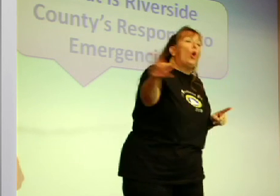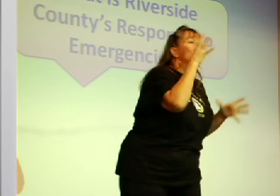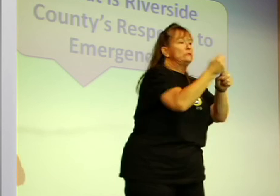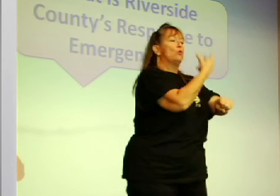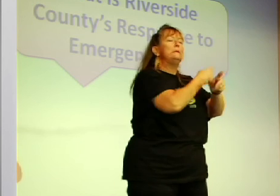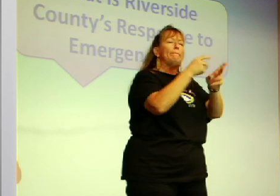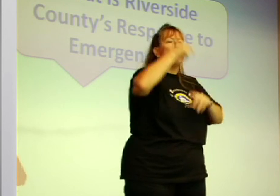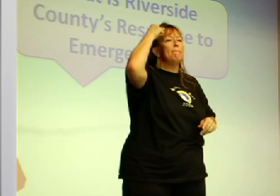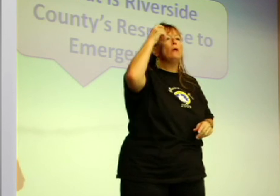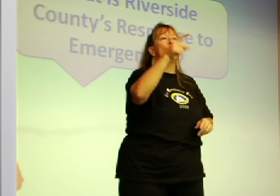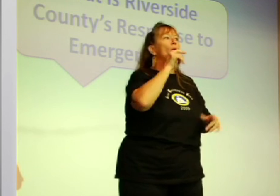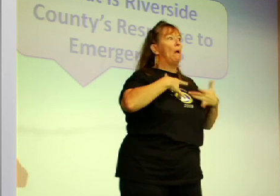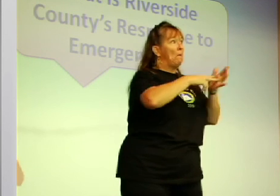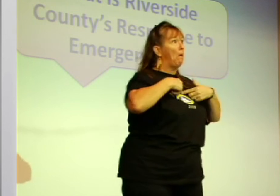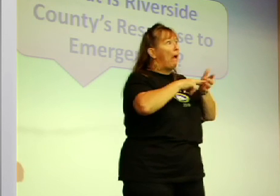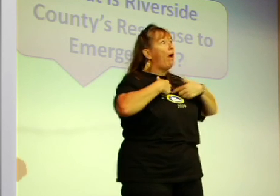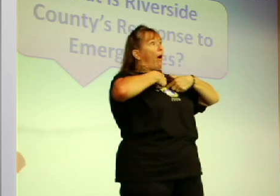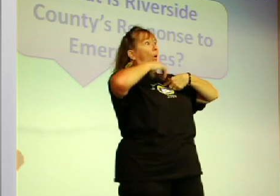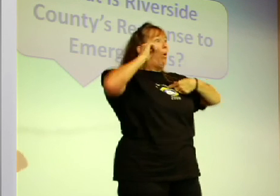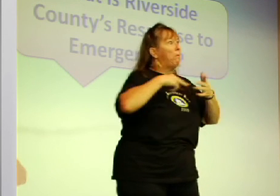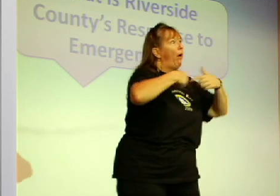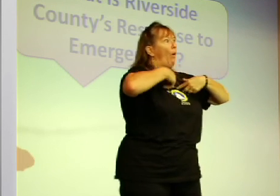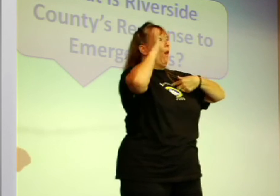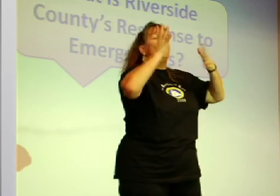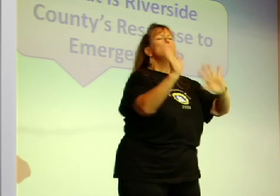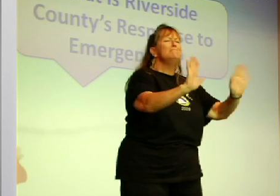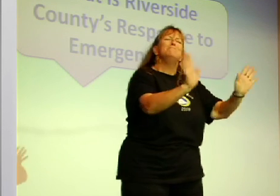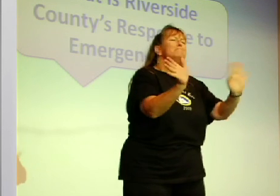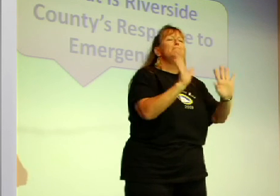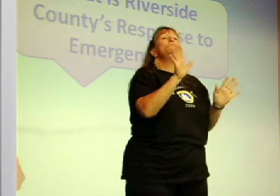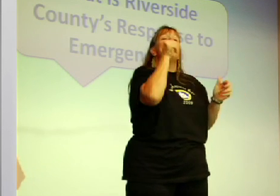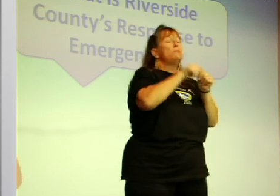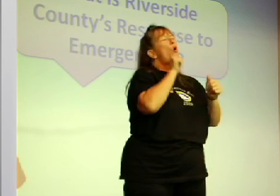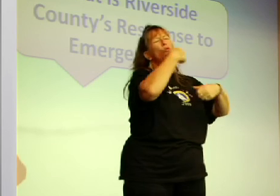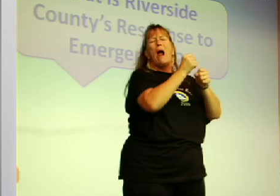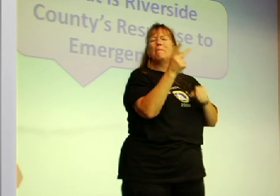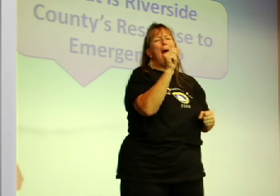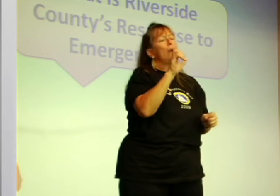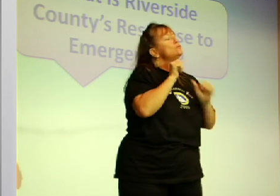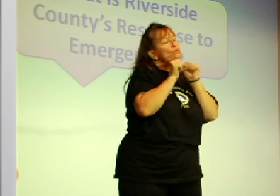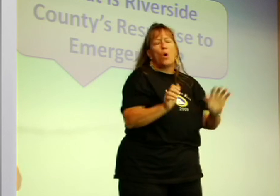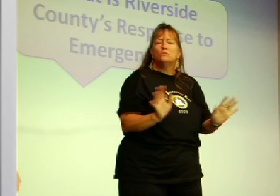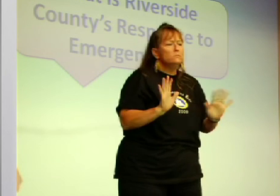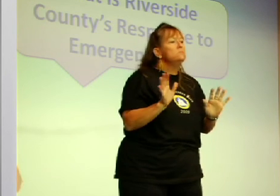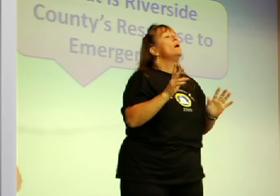a huge long line about everyone being at the same time if you're thinking you well i'm going to get it now since i'm not going to have the